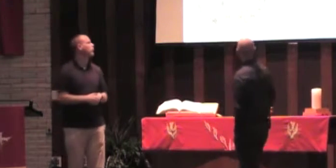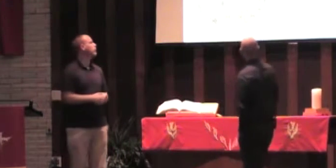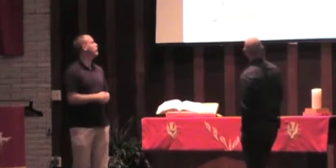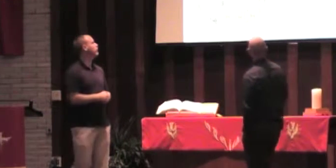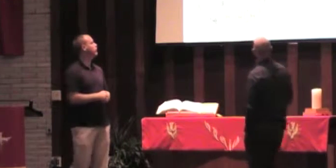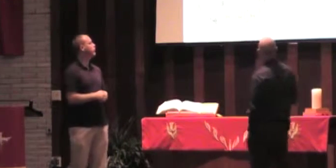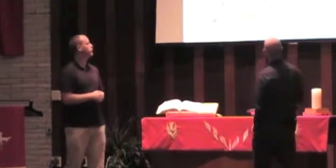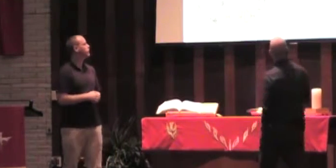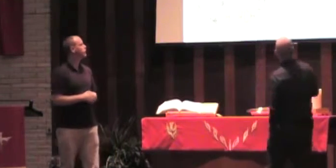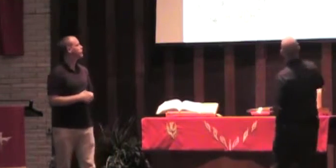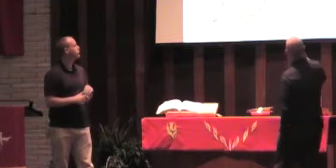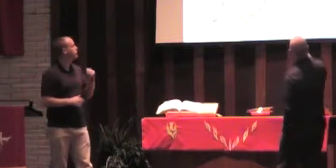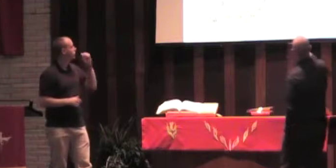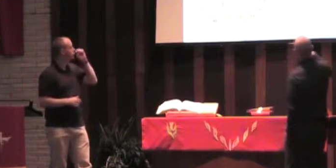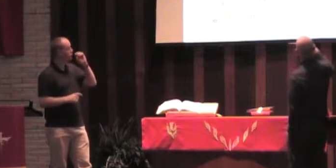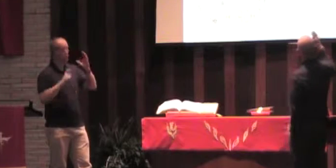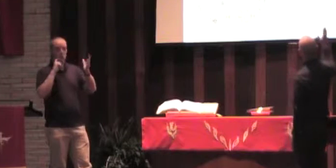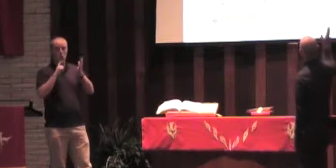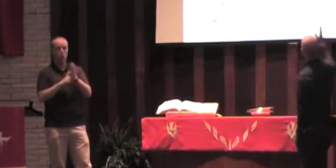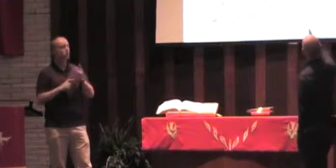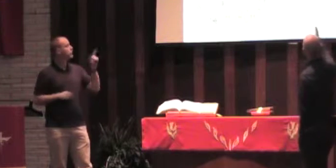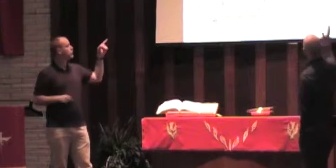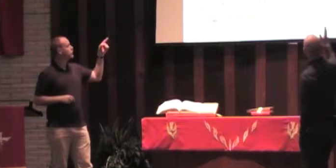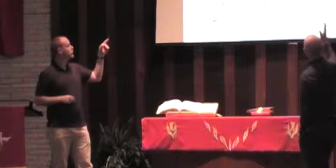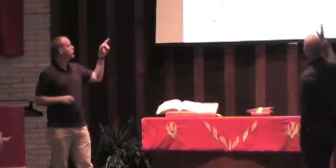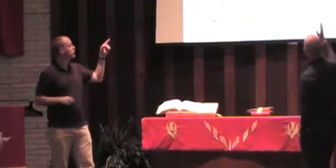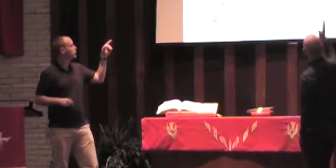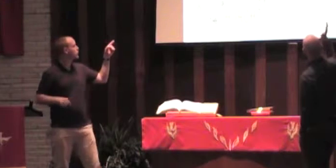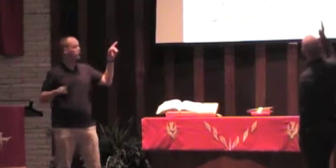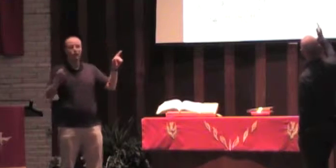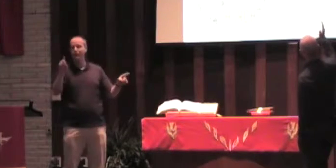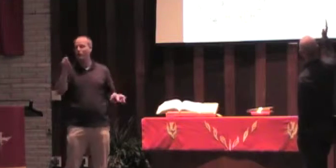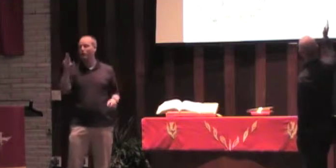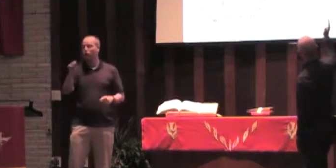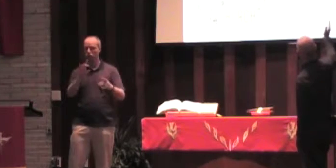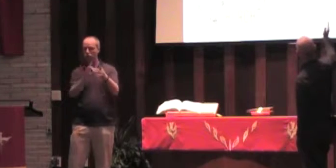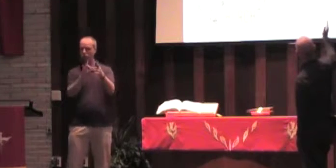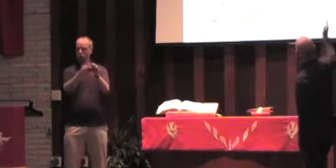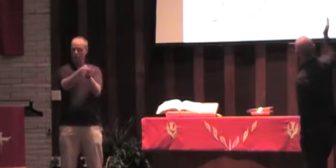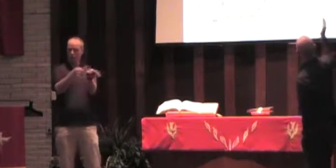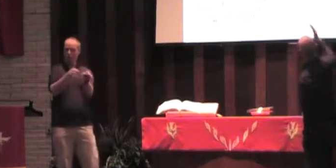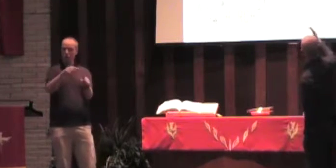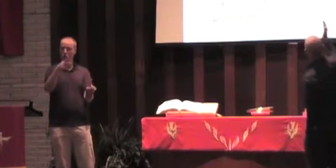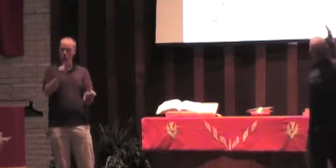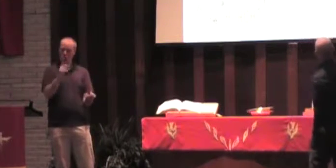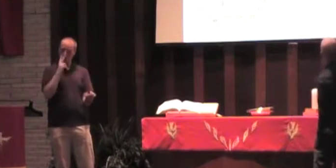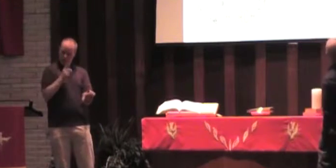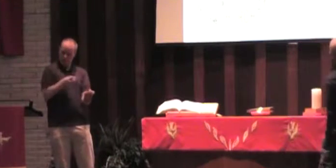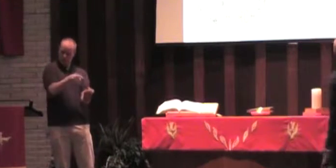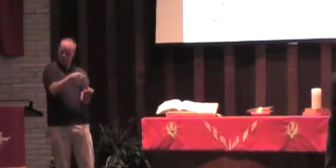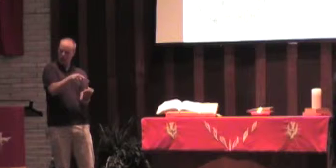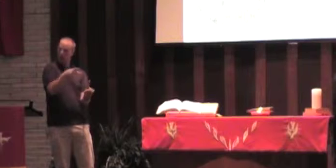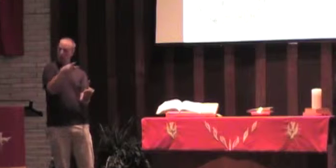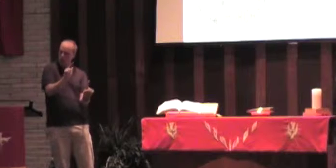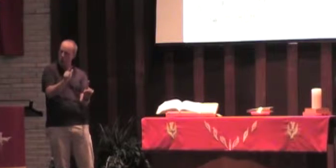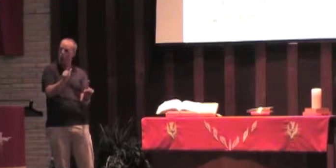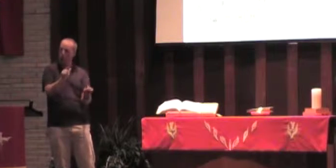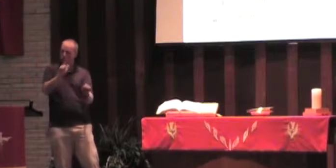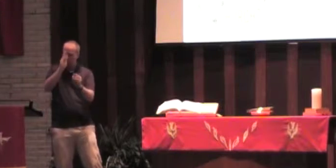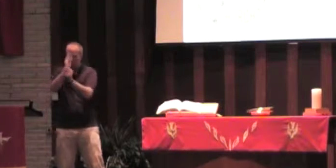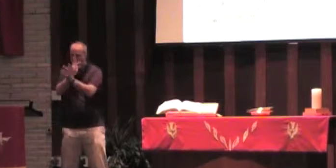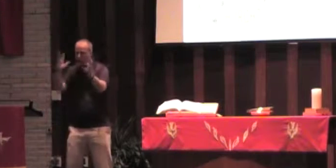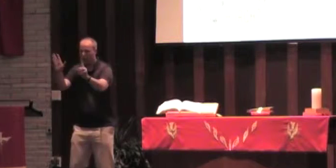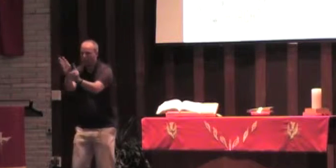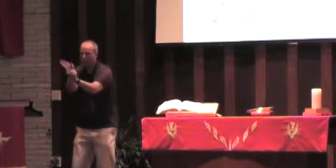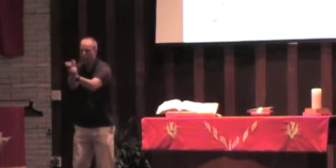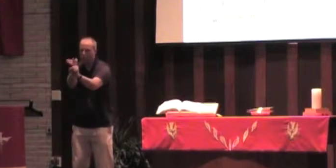one of the verses that, here's what the meters is saying about Paul. And you see in here how this fellow Paul has convinced